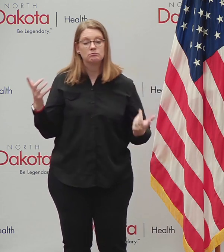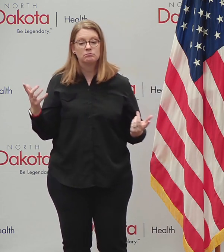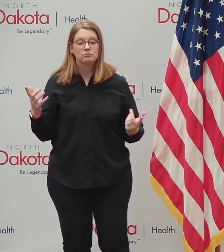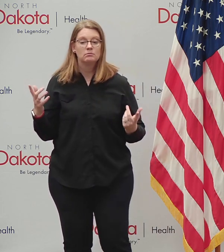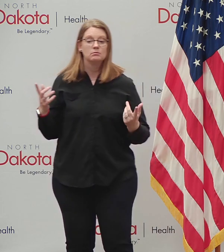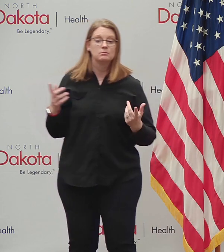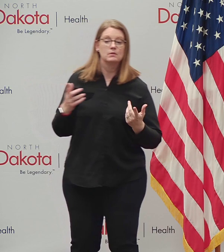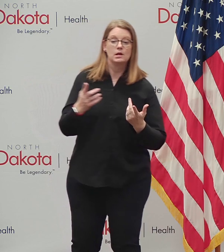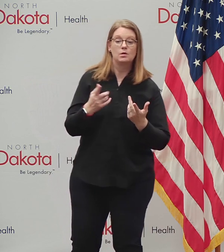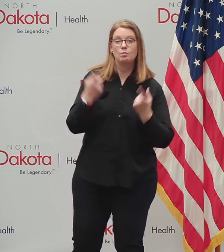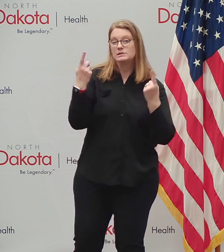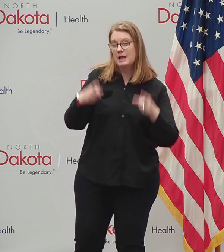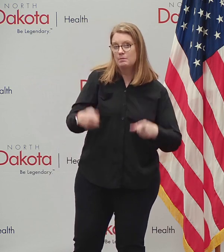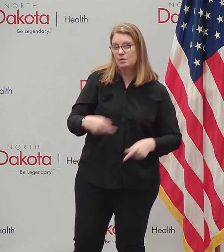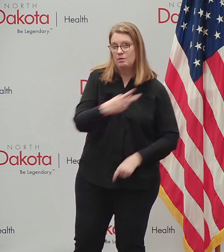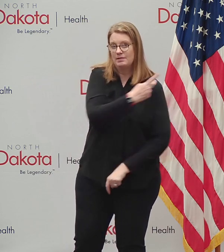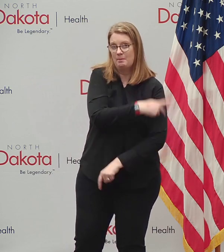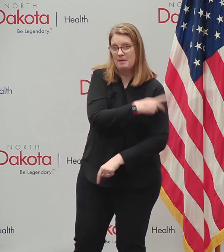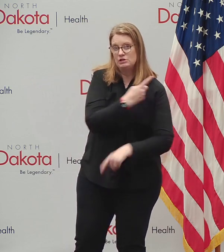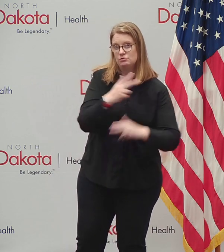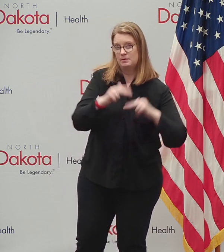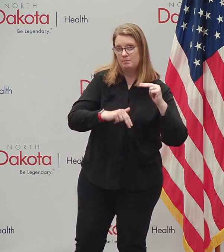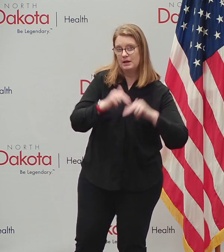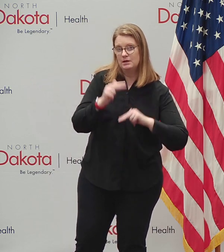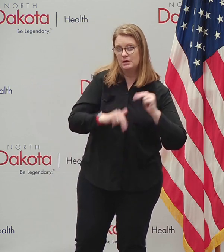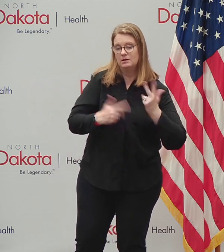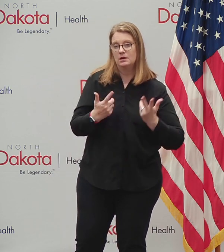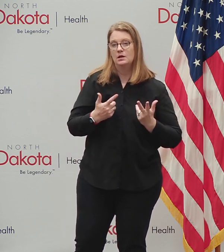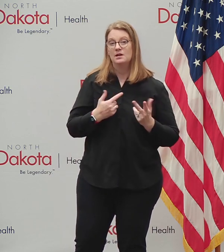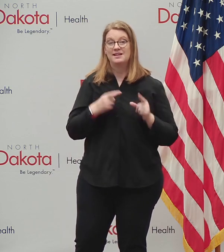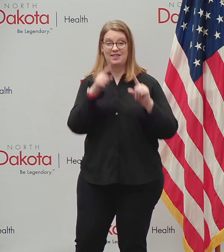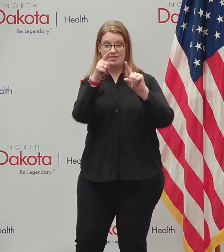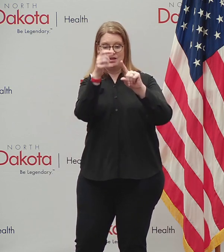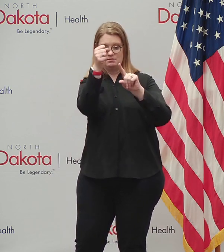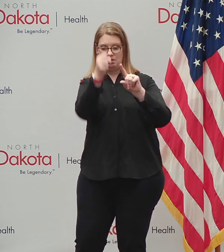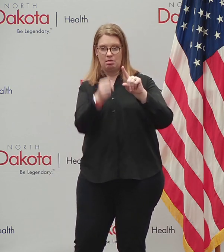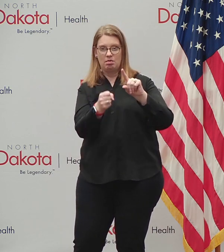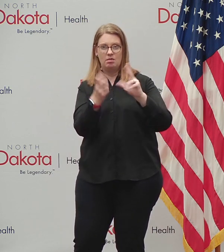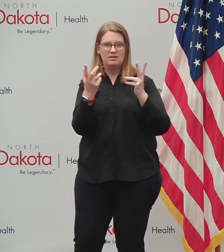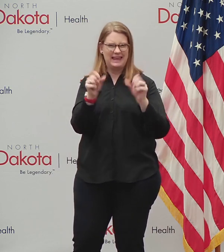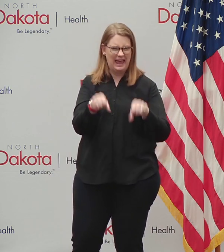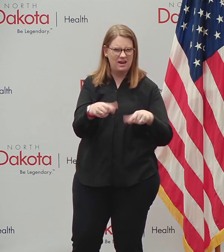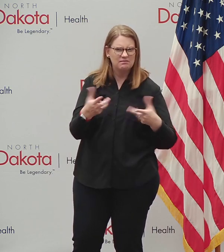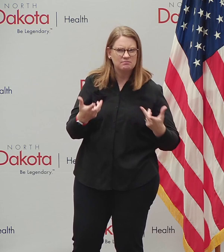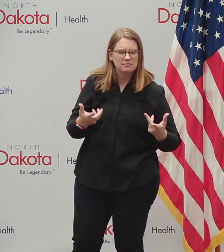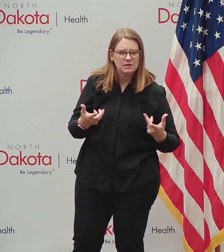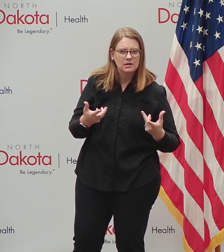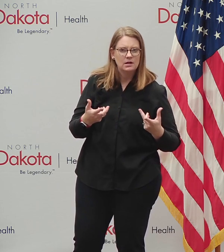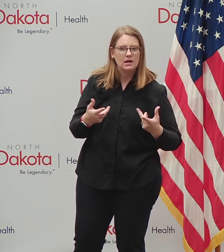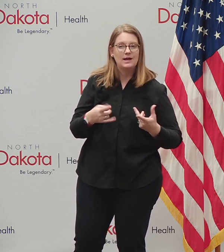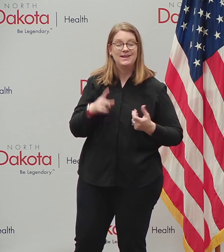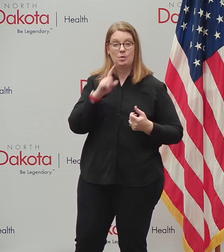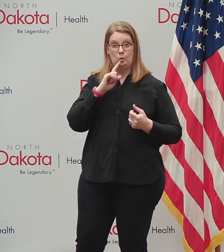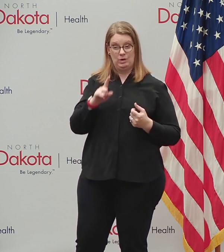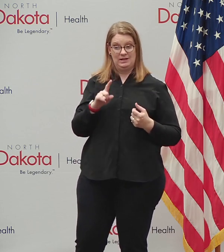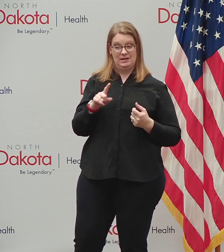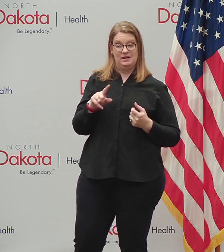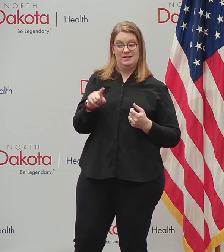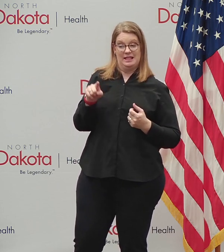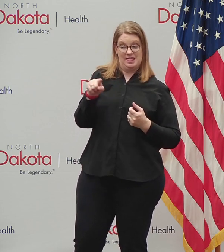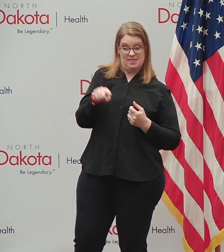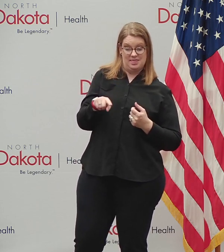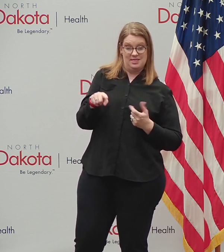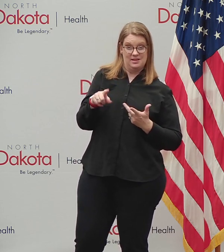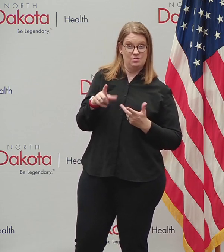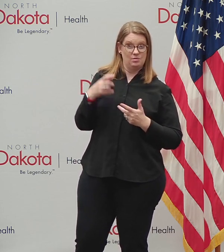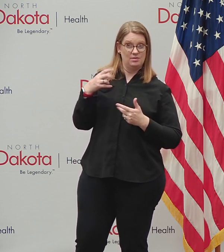patients in the building at that time? Can they start to step down other patients sooner rather than later? And they are really in the best position to